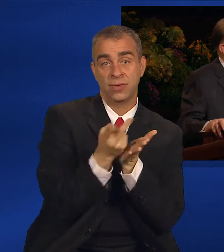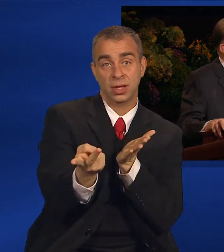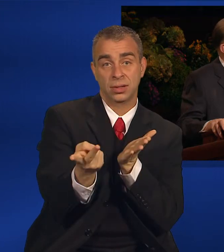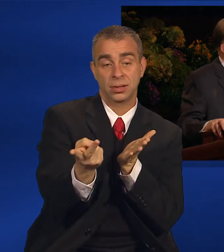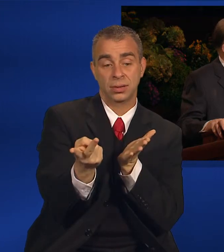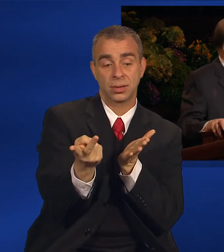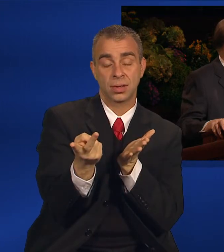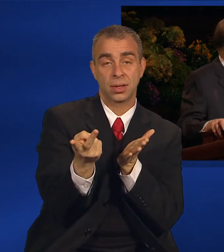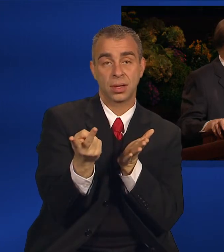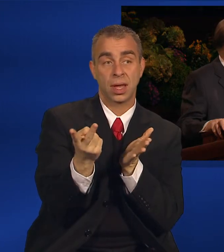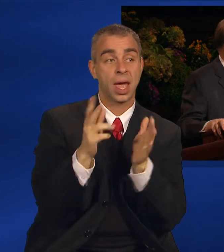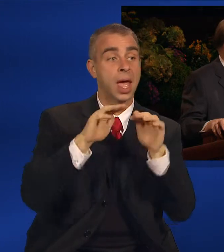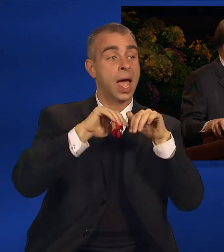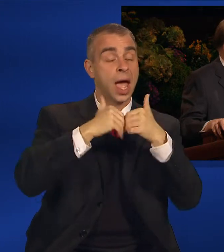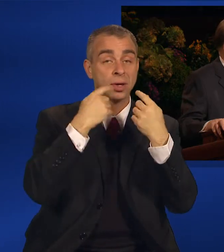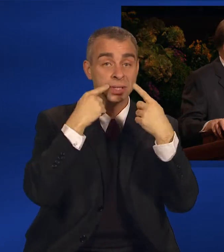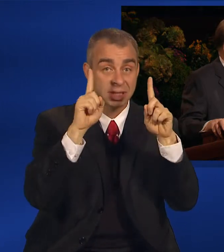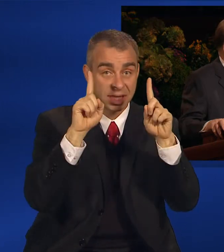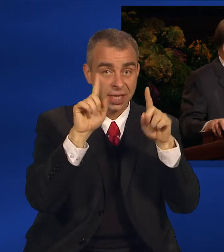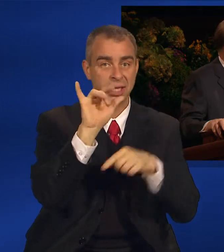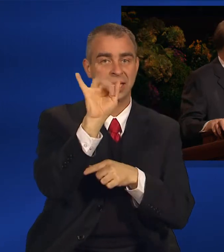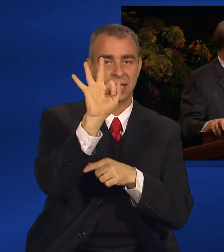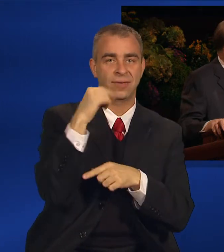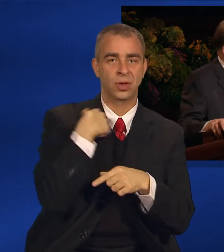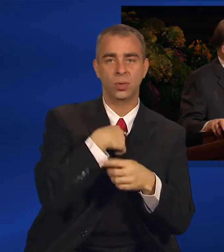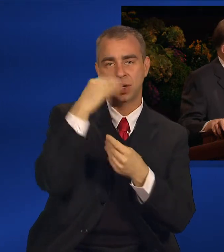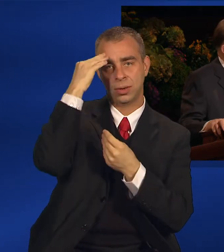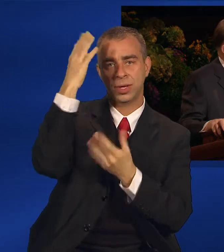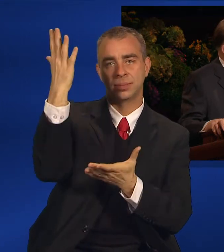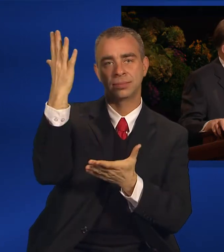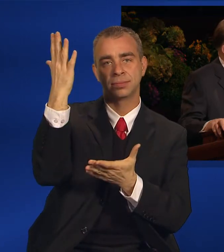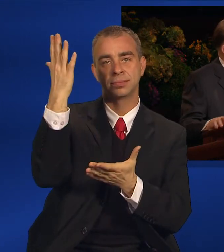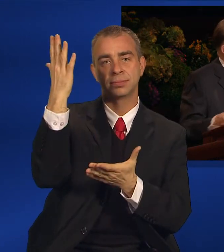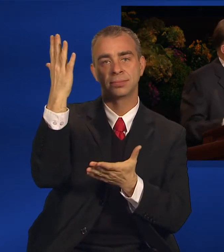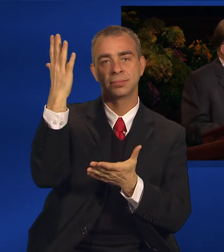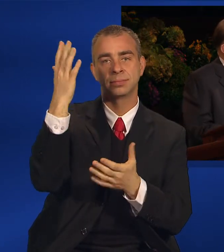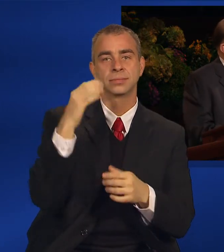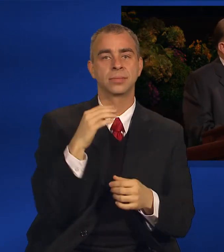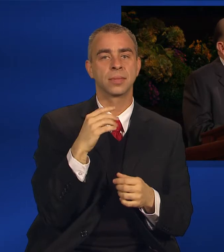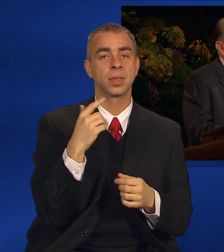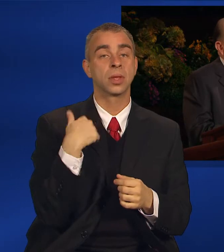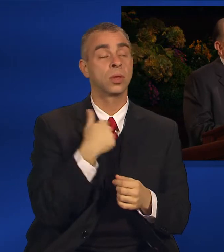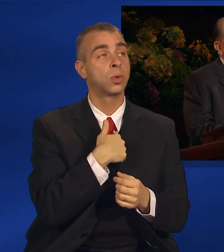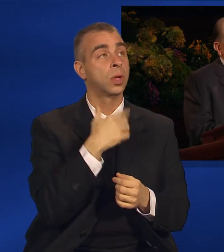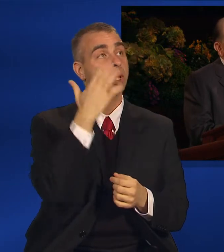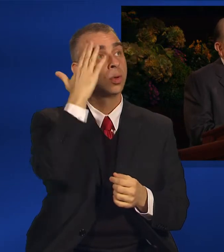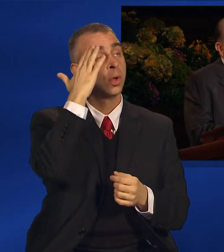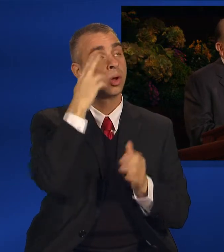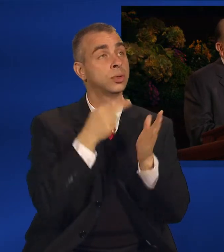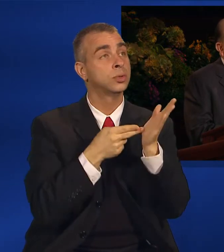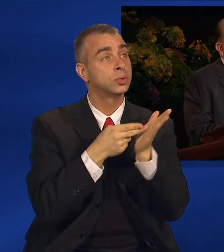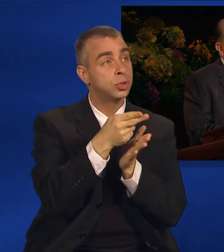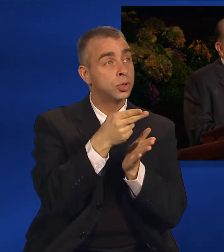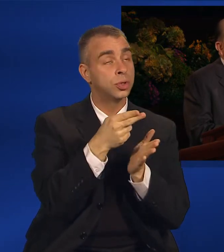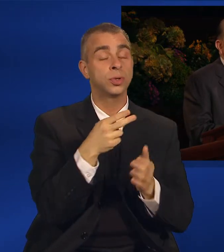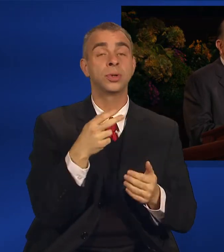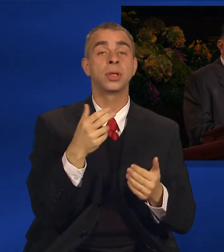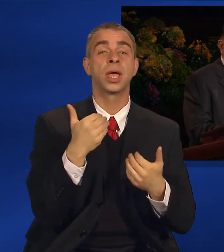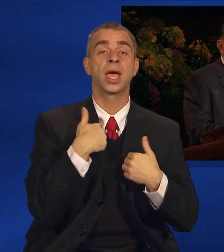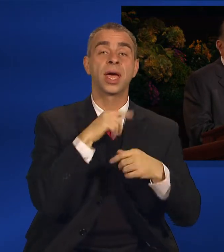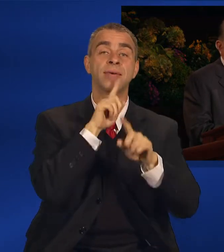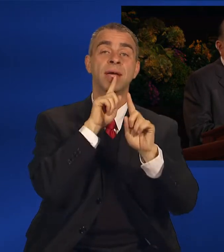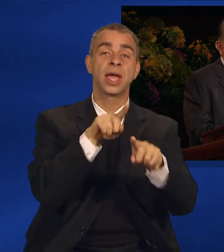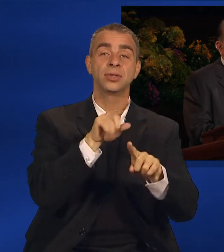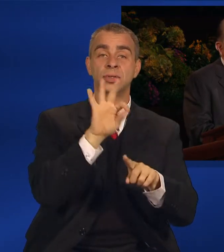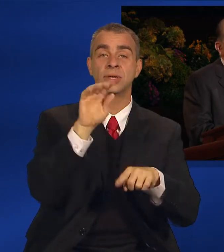obedience. A knowledge of truth truth and the answers to our greatest questions come